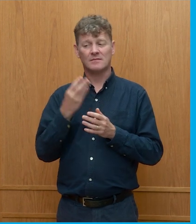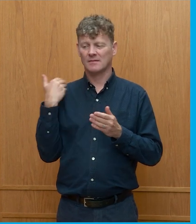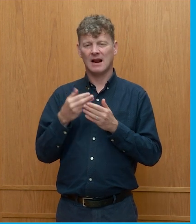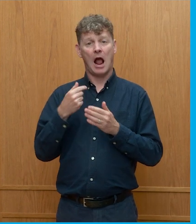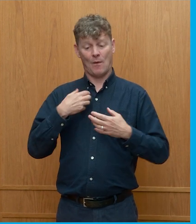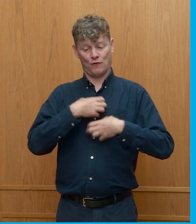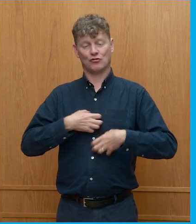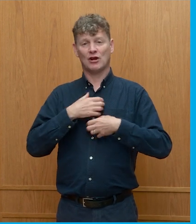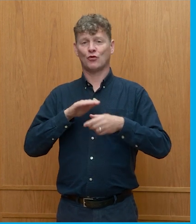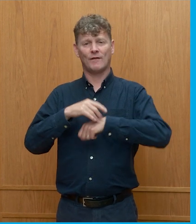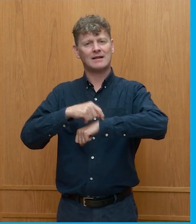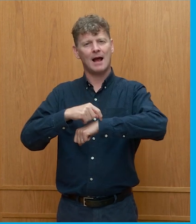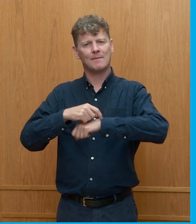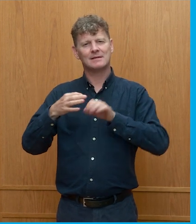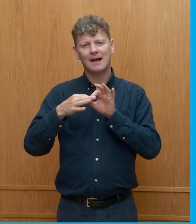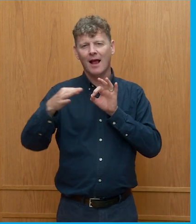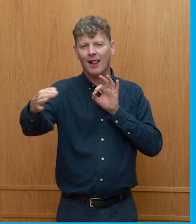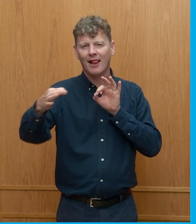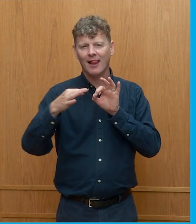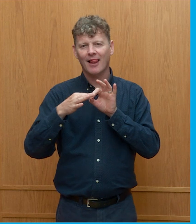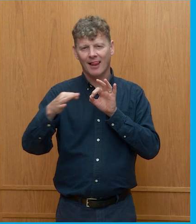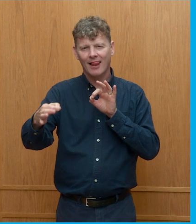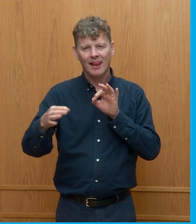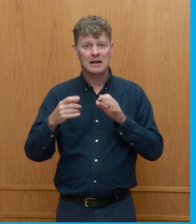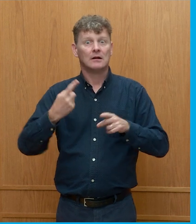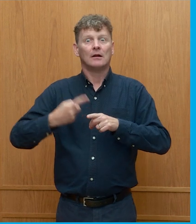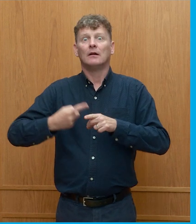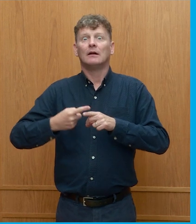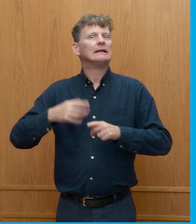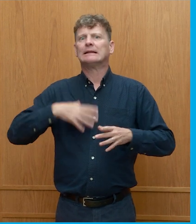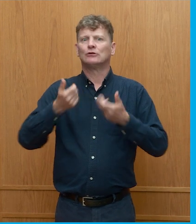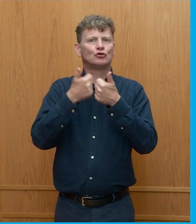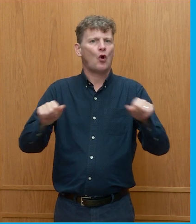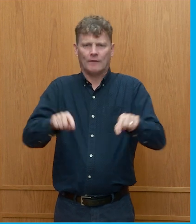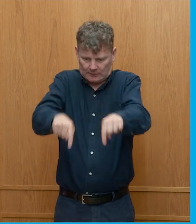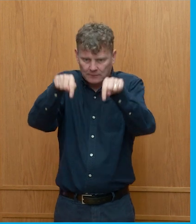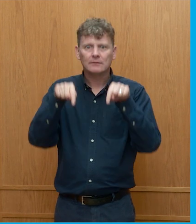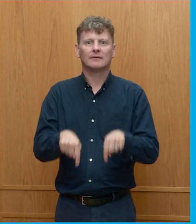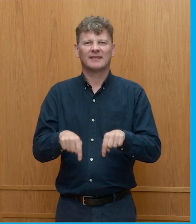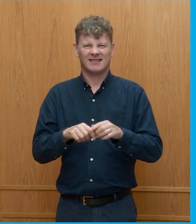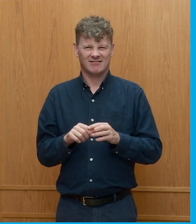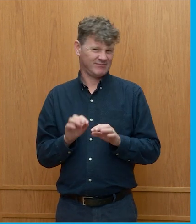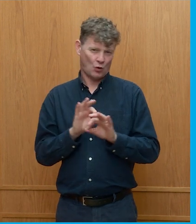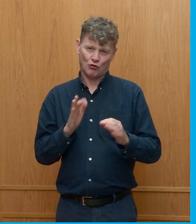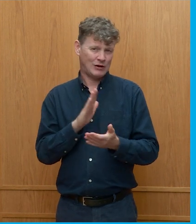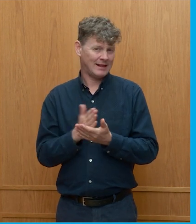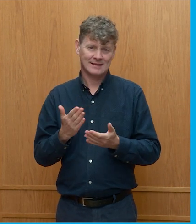around timescales, that anxiety that we need to solve it immediately, and that's not realistic. If you did, you'd